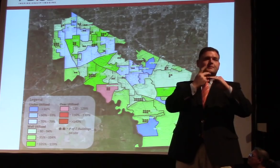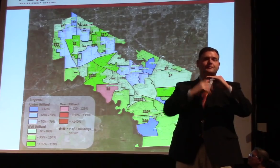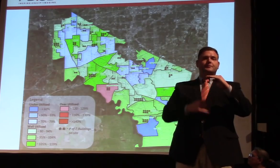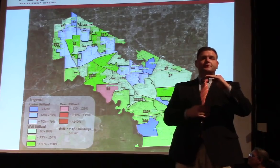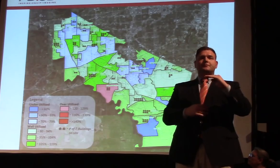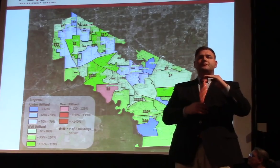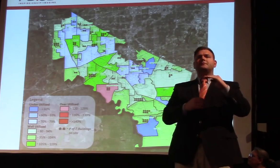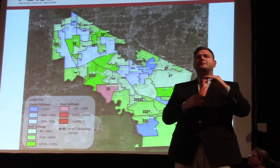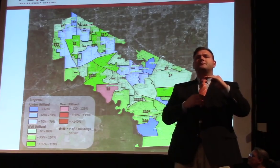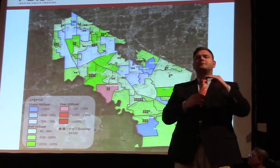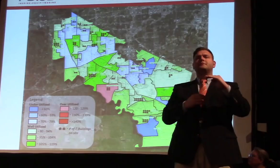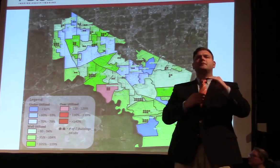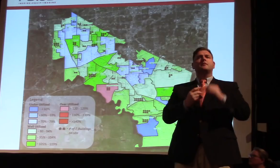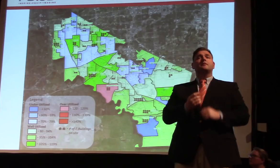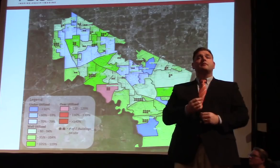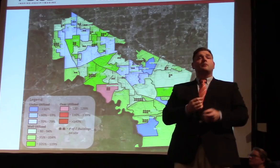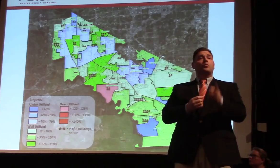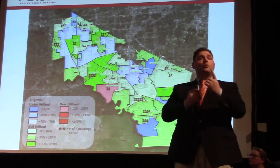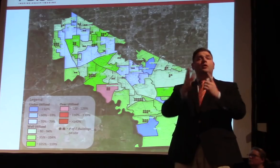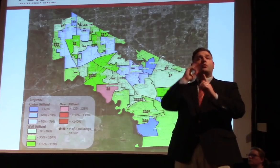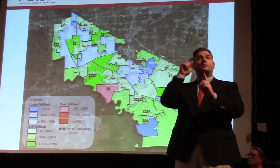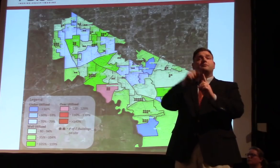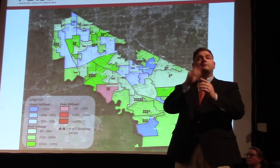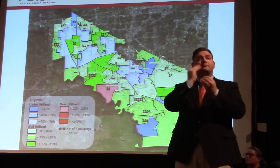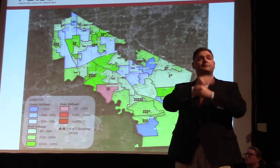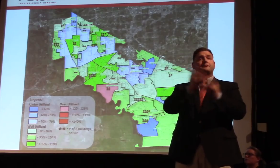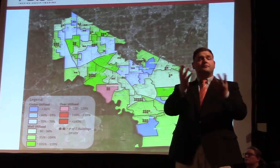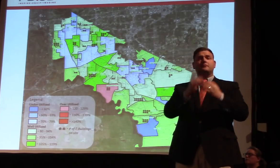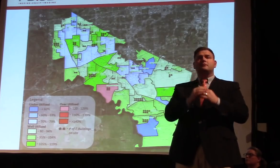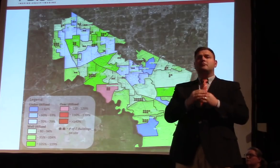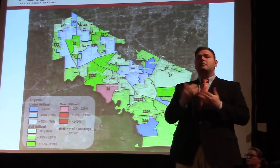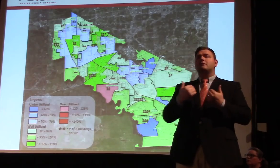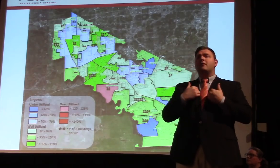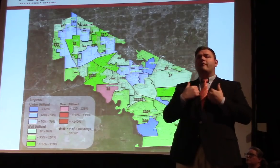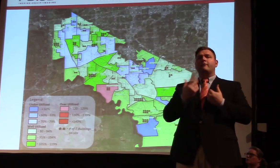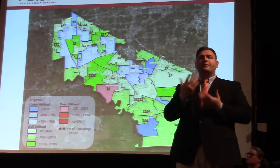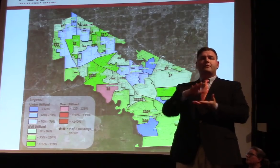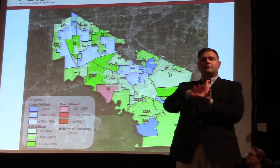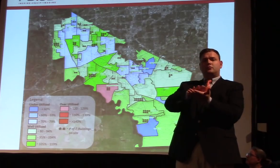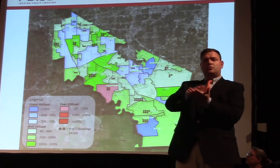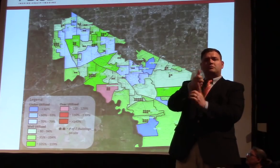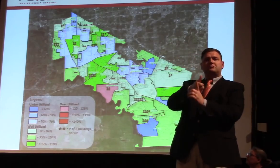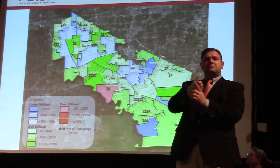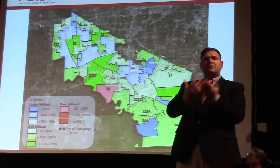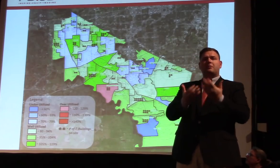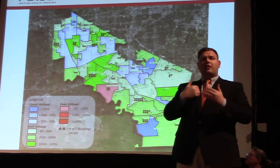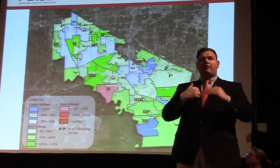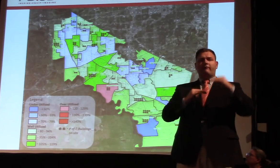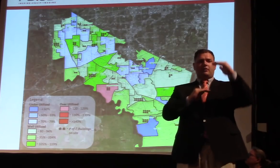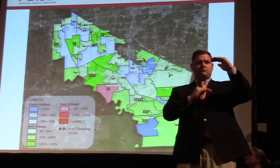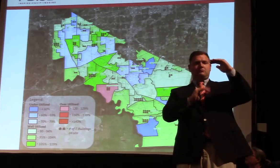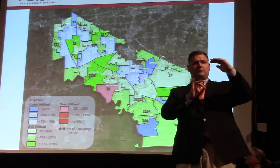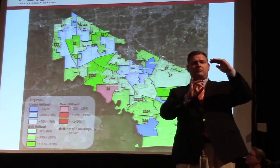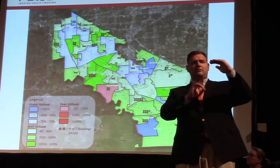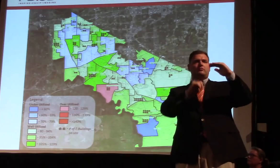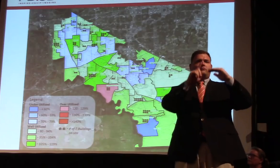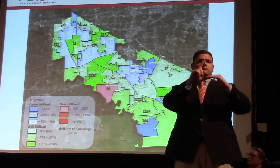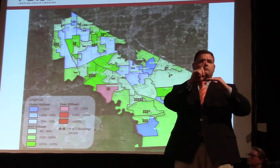thing I want to point out is just because a facility, you we may have a facility that's between 100 and 120 percent utilized,